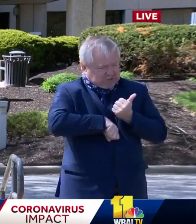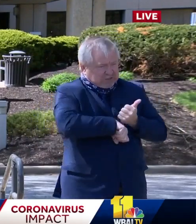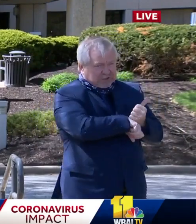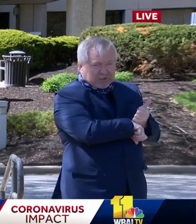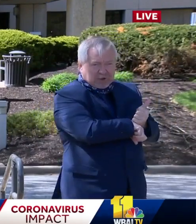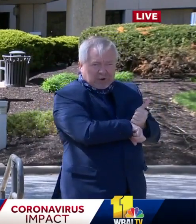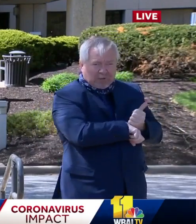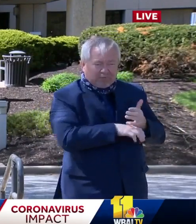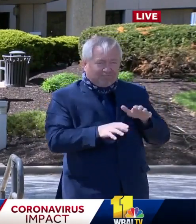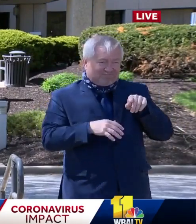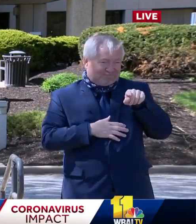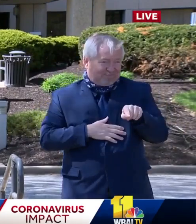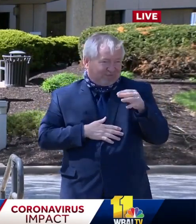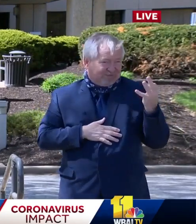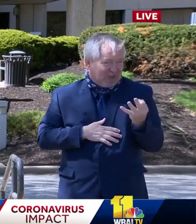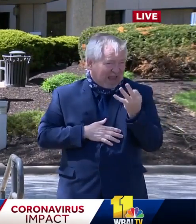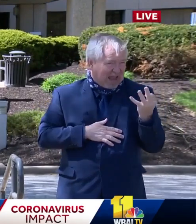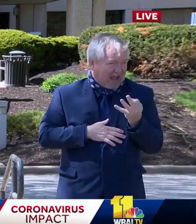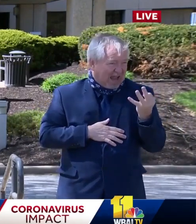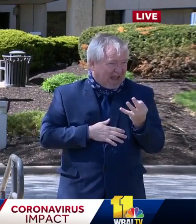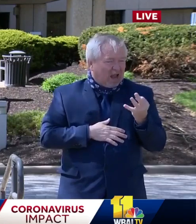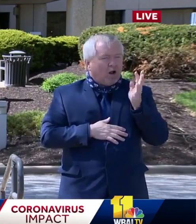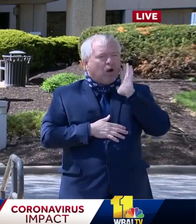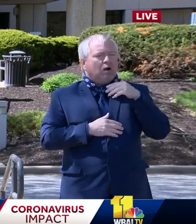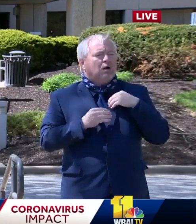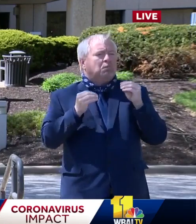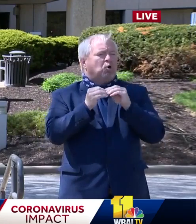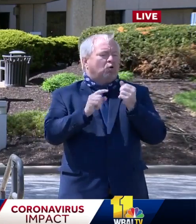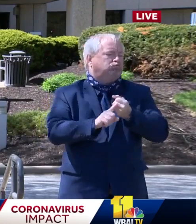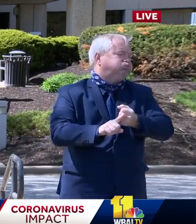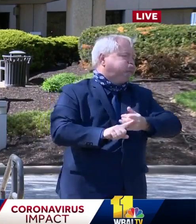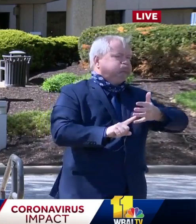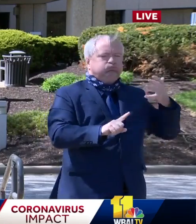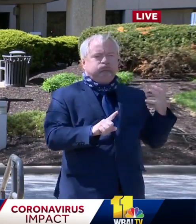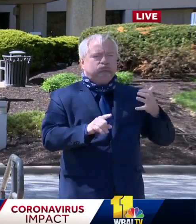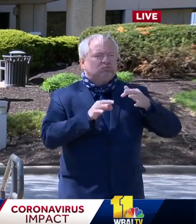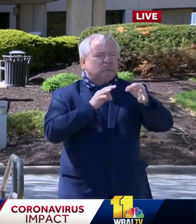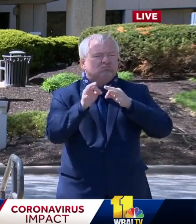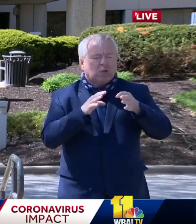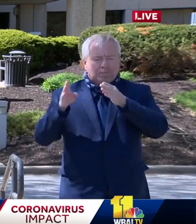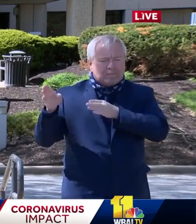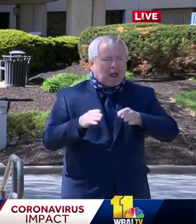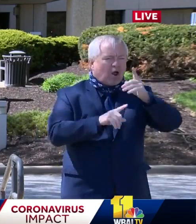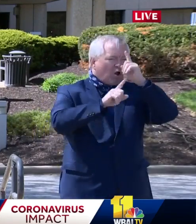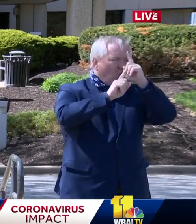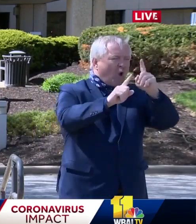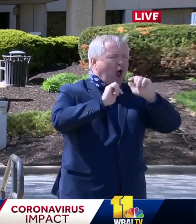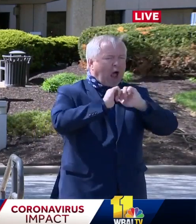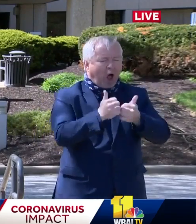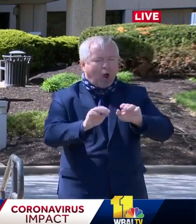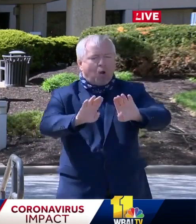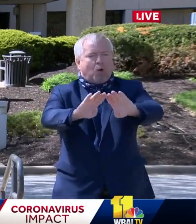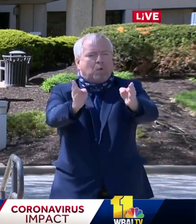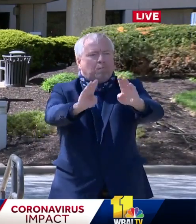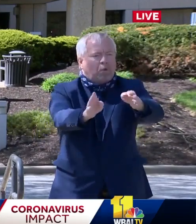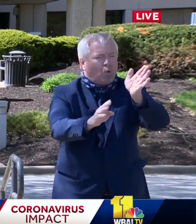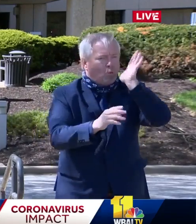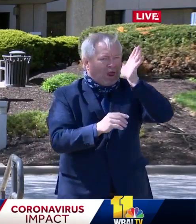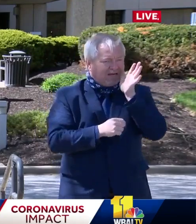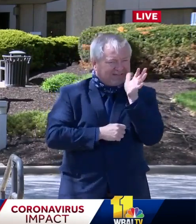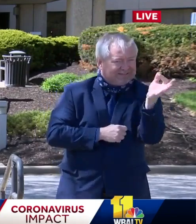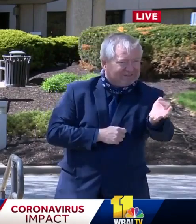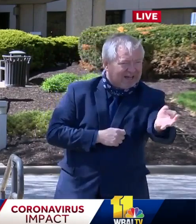we will be introducing our Maryland Strong Roadmap to Recovery, which will lead us safely out of this pandemic